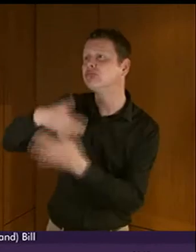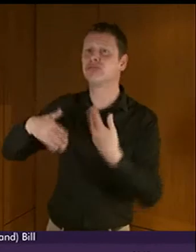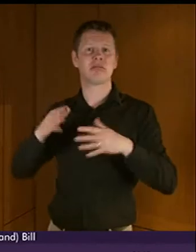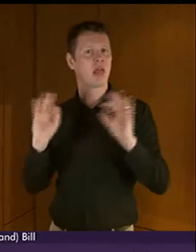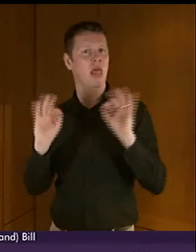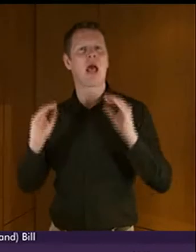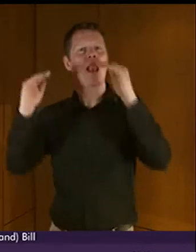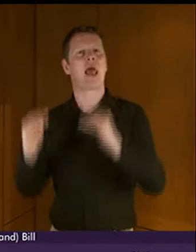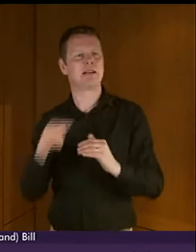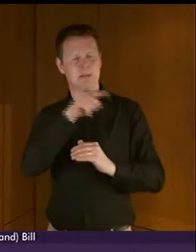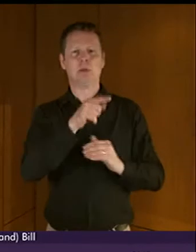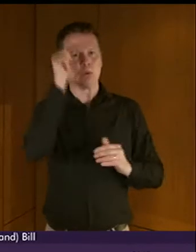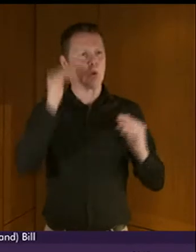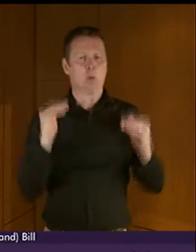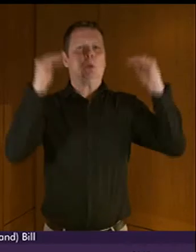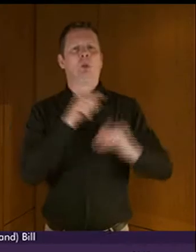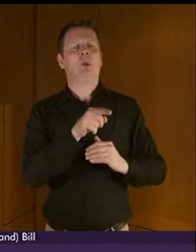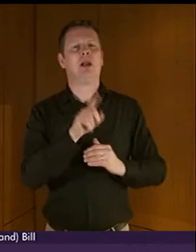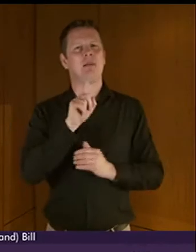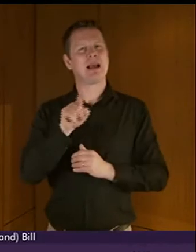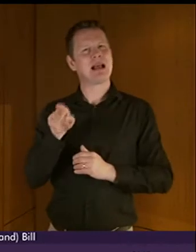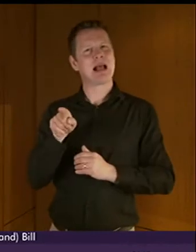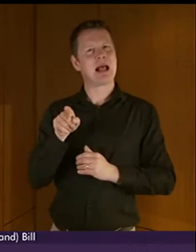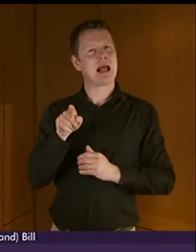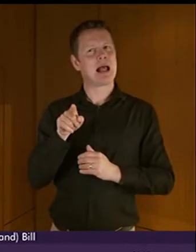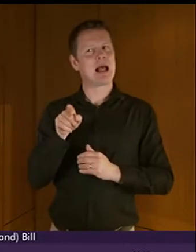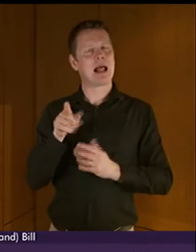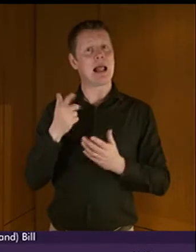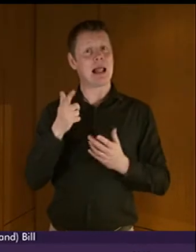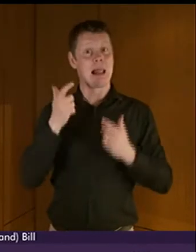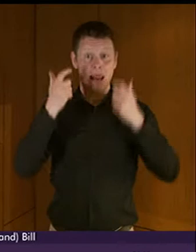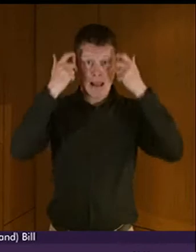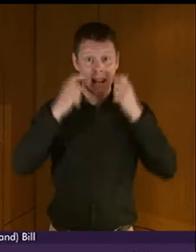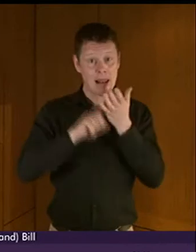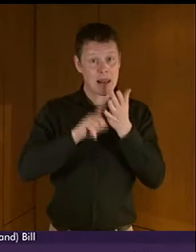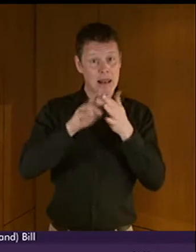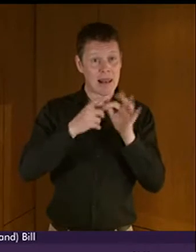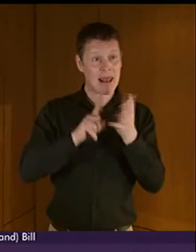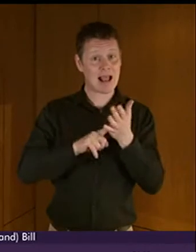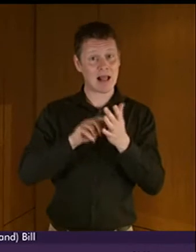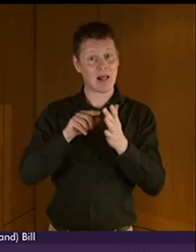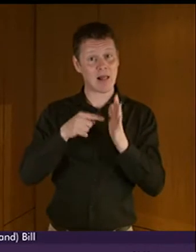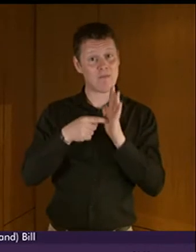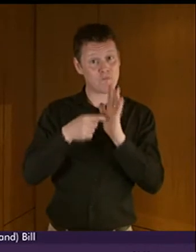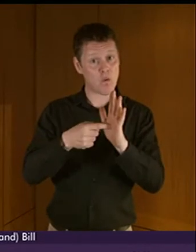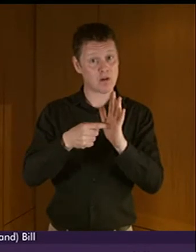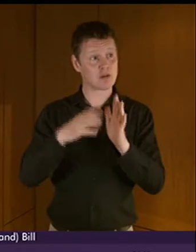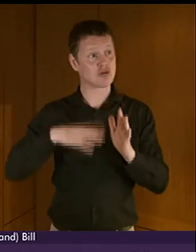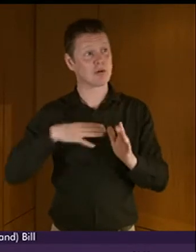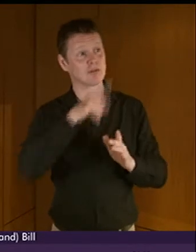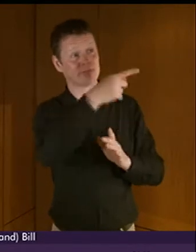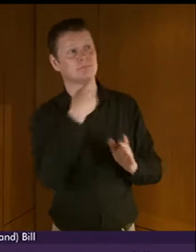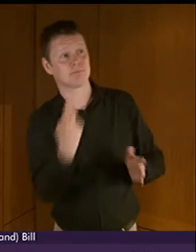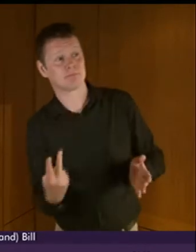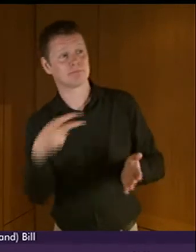So, need to make sure that where legal force is required, we have people in place. And I hope the plans that are brought